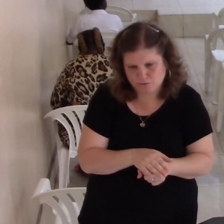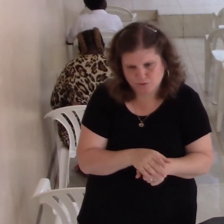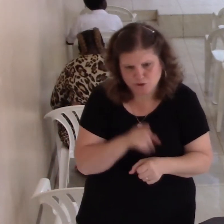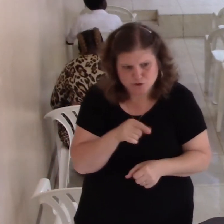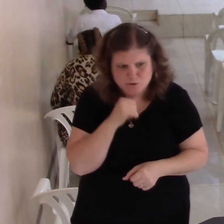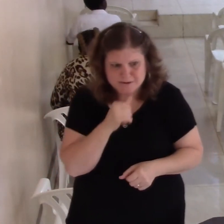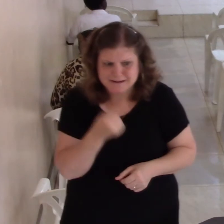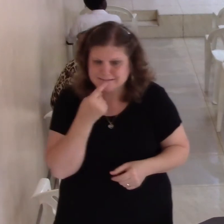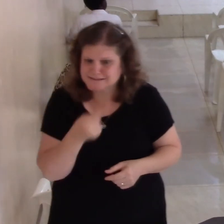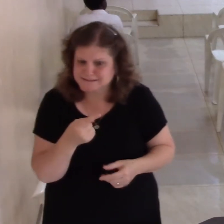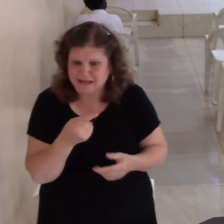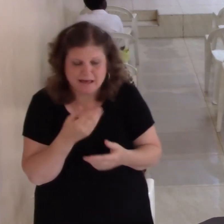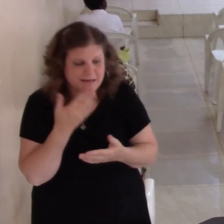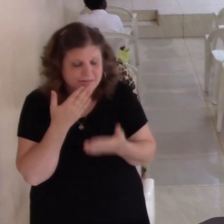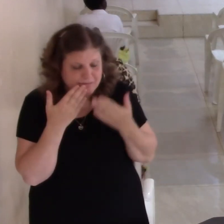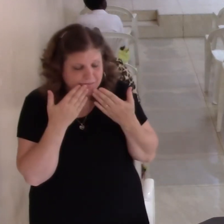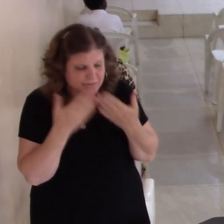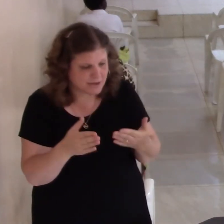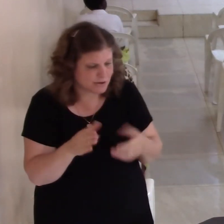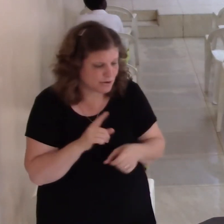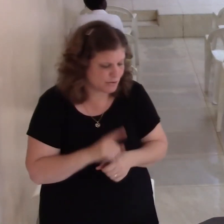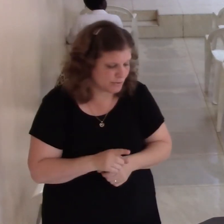didn't say anything about you. You know how you think it.